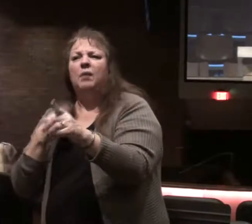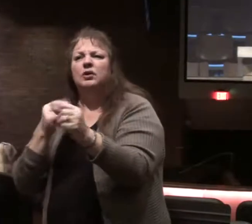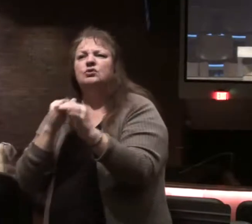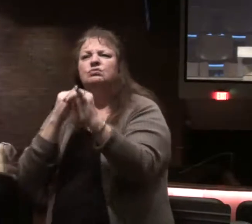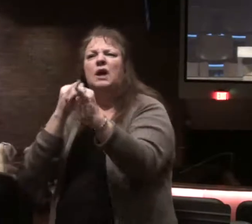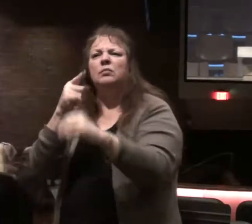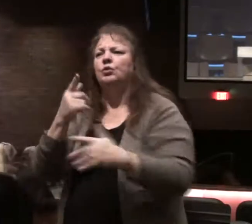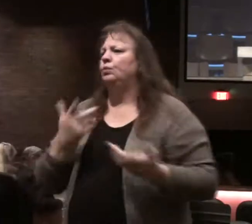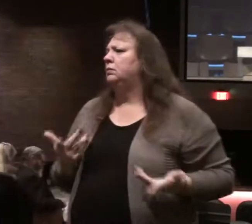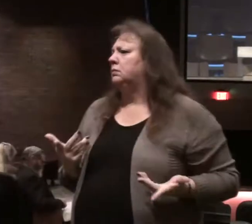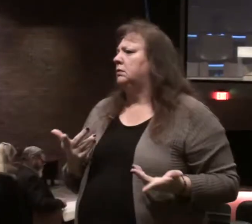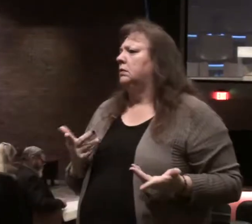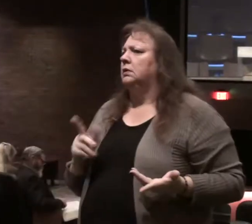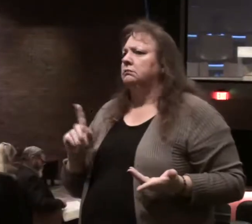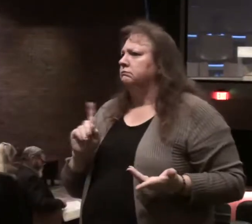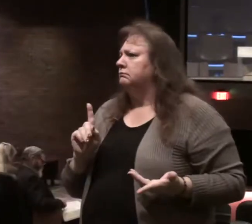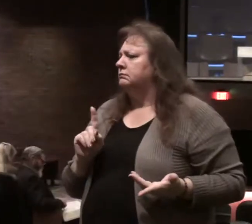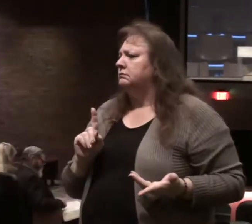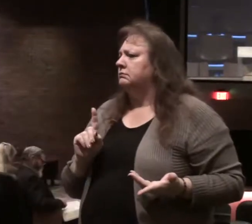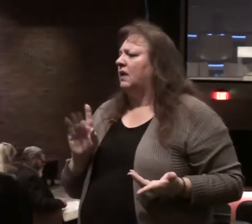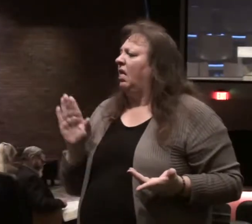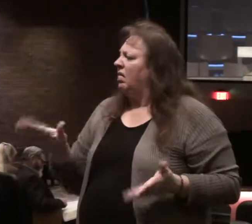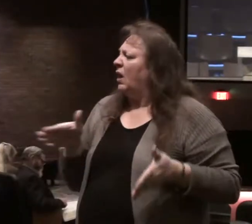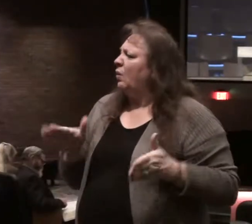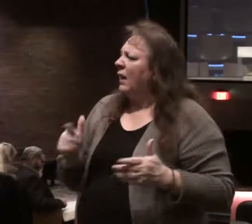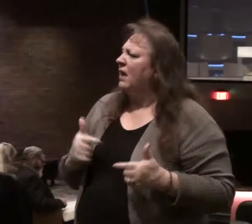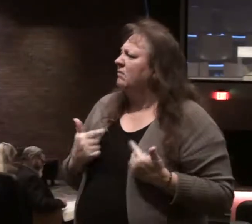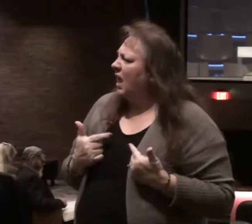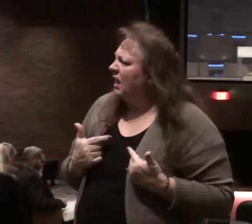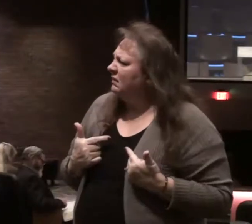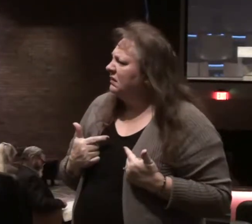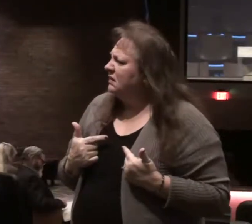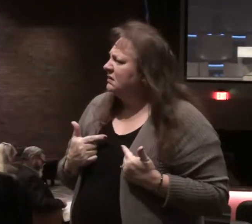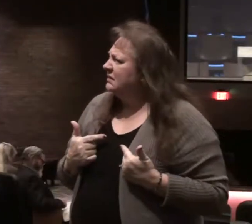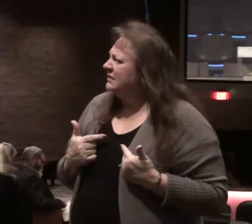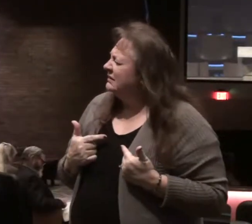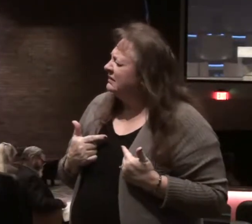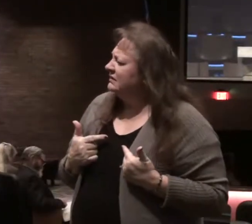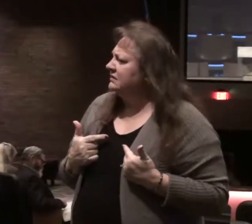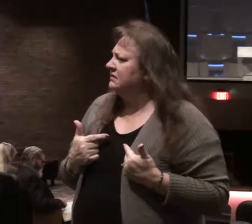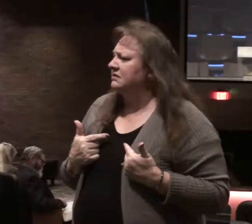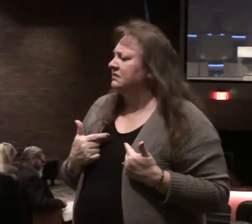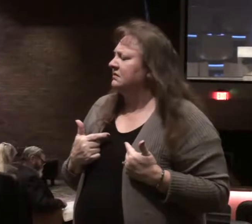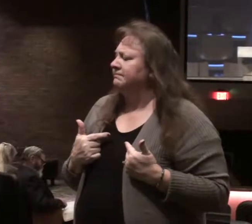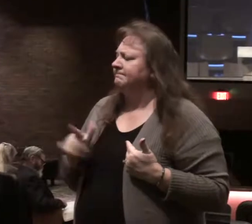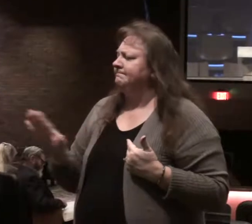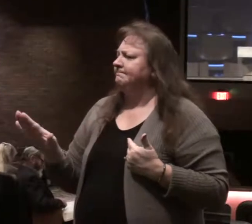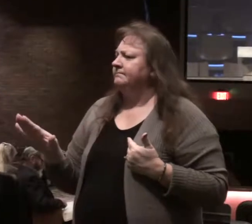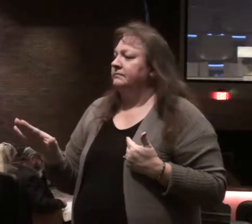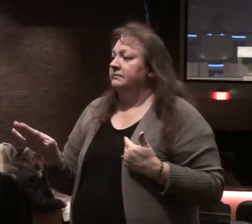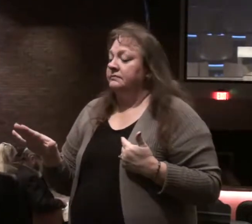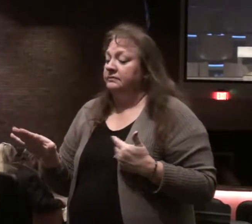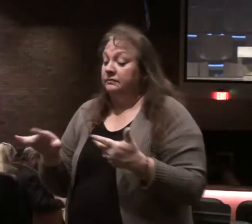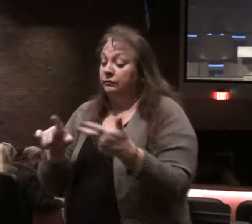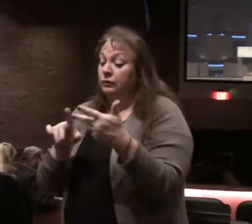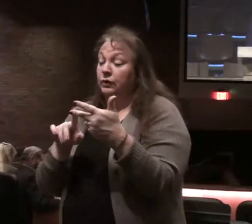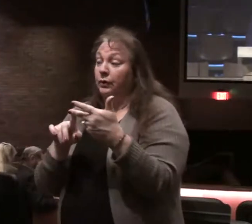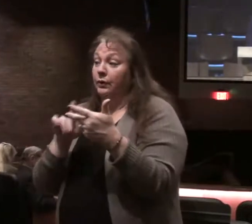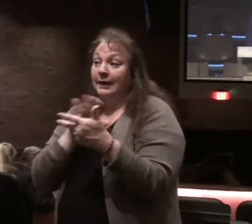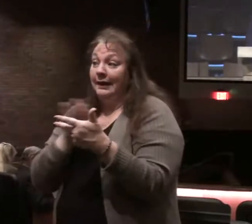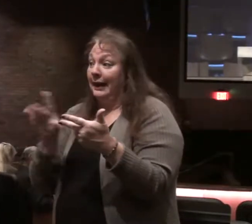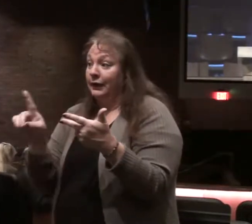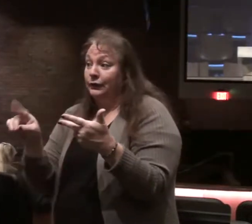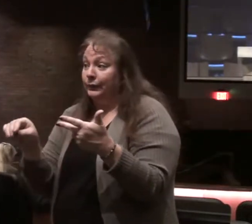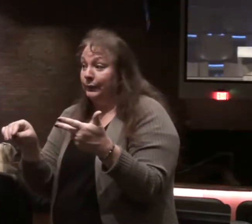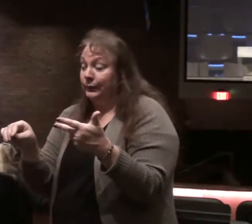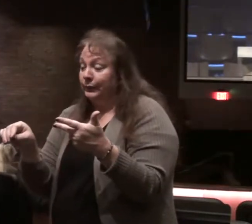way. Better way of life, it might be better. Does not do that. In verse 1, the third thing he doesn't do,